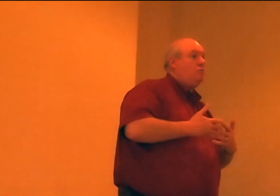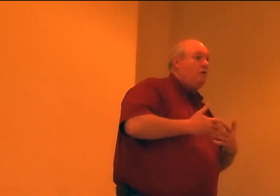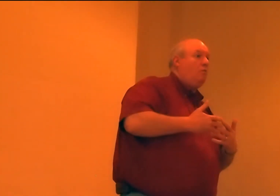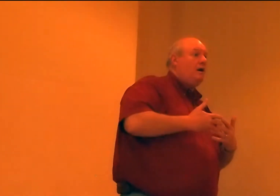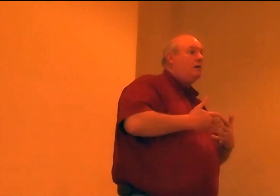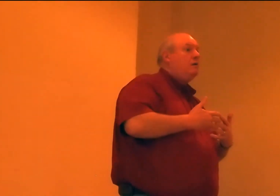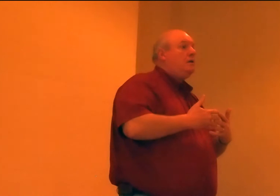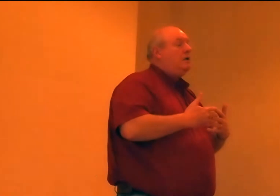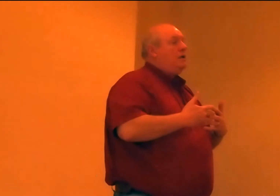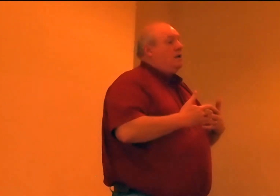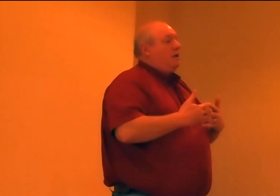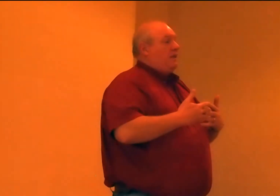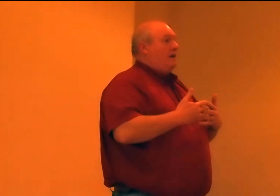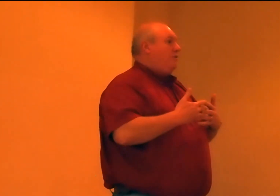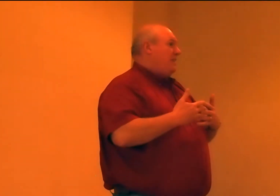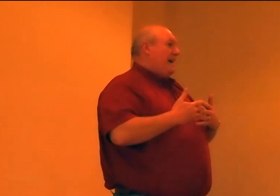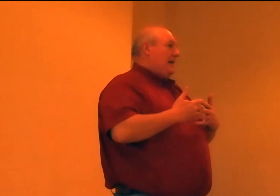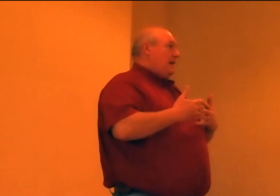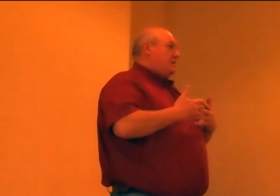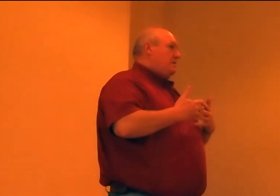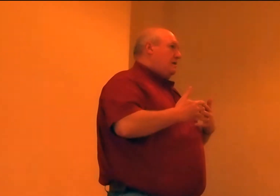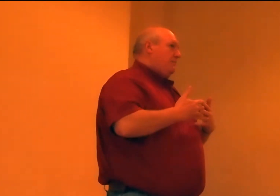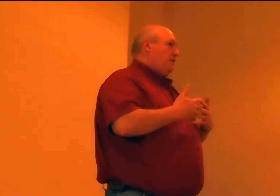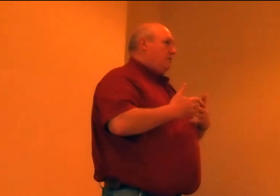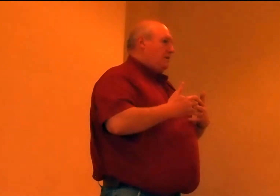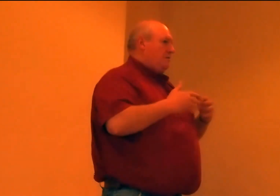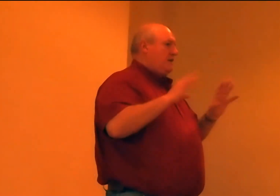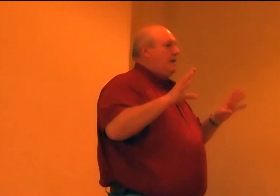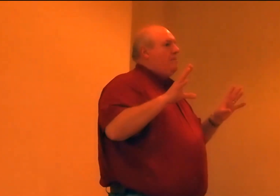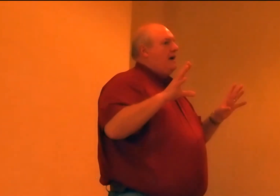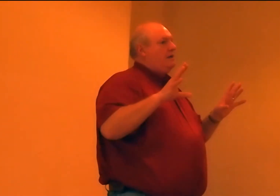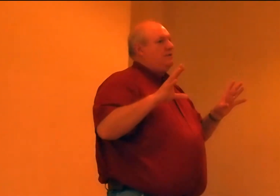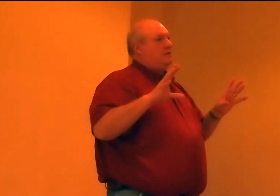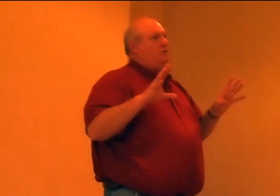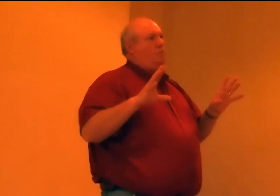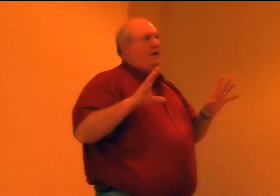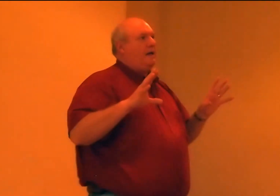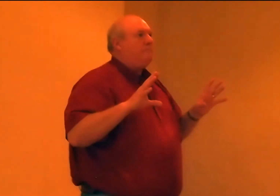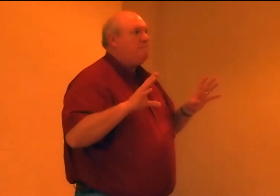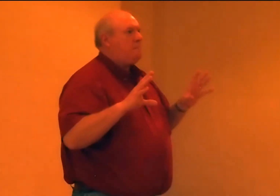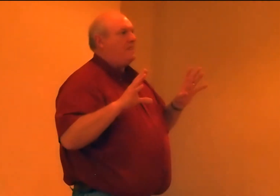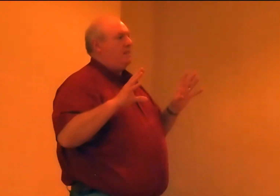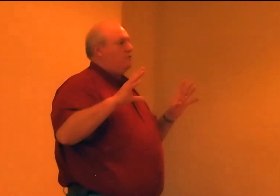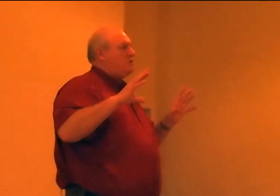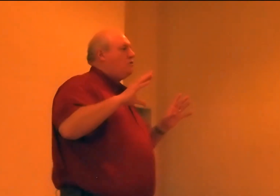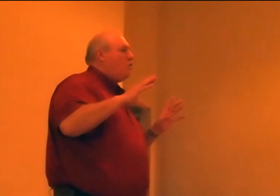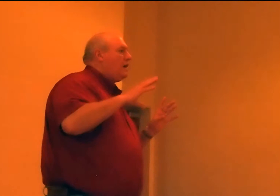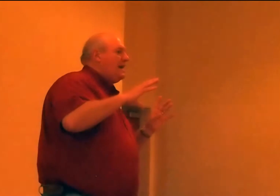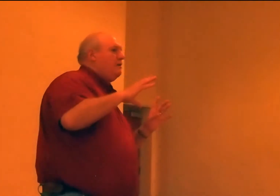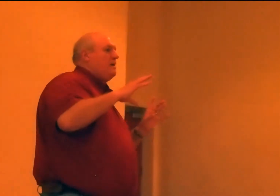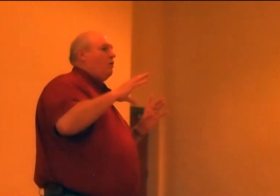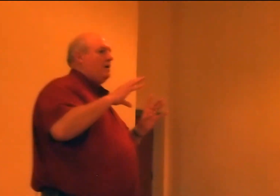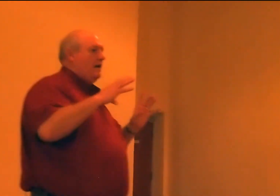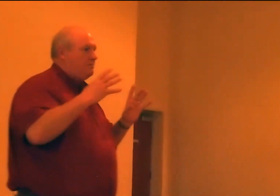real well. The other thing is, if you think about it just a little bit, those corrugated metal pipes,